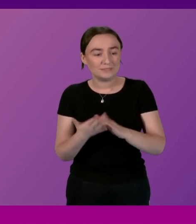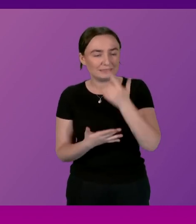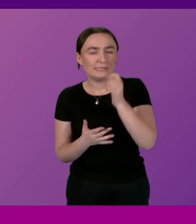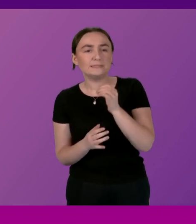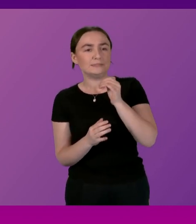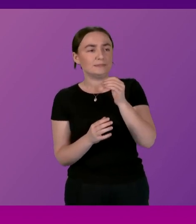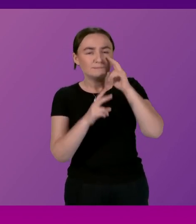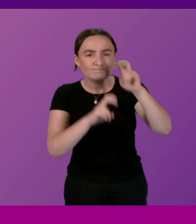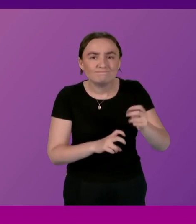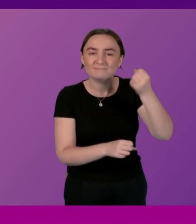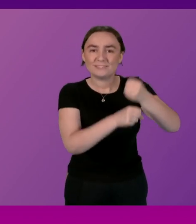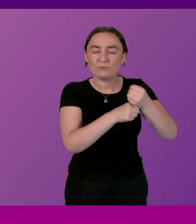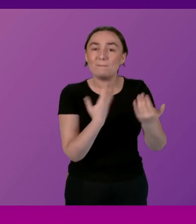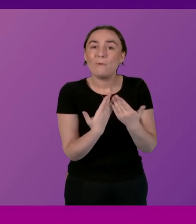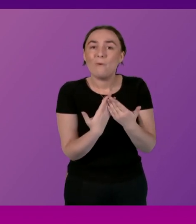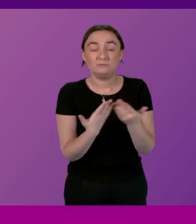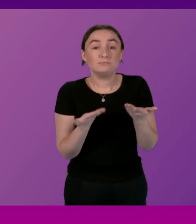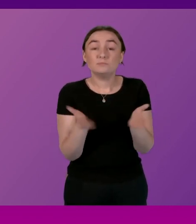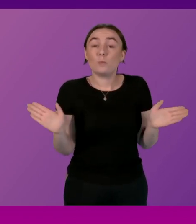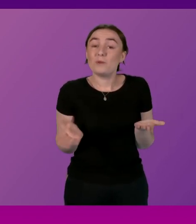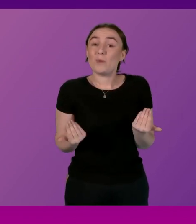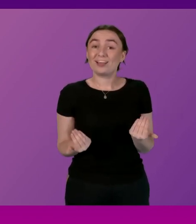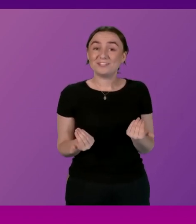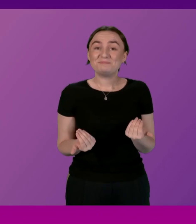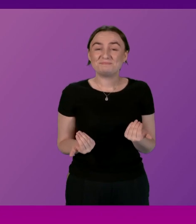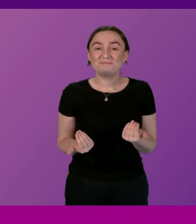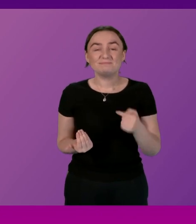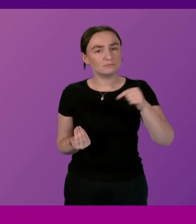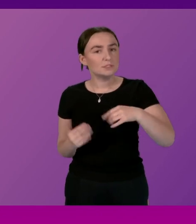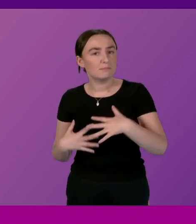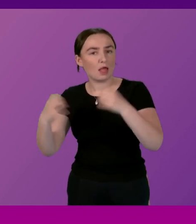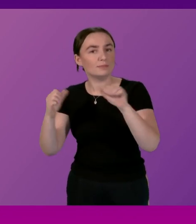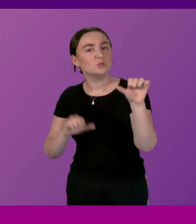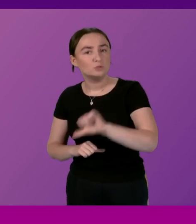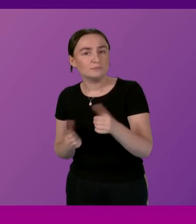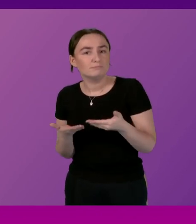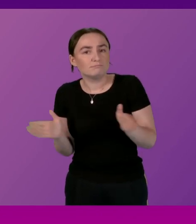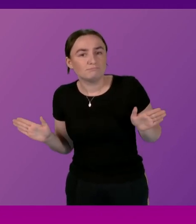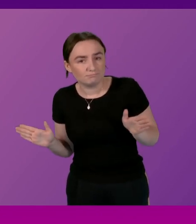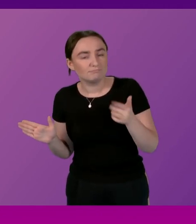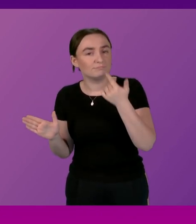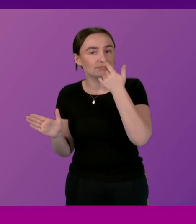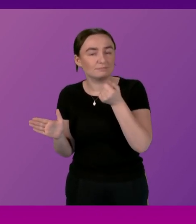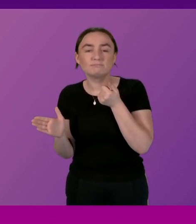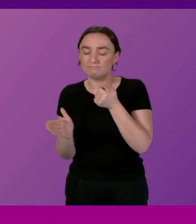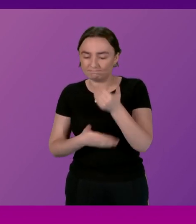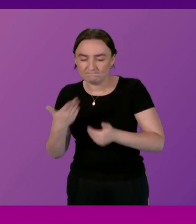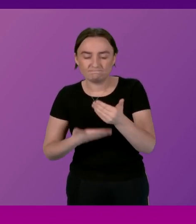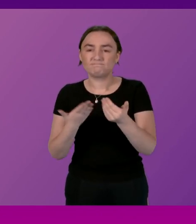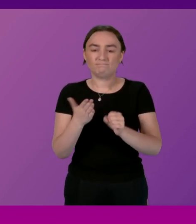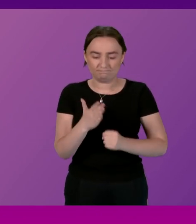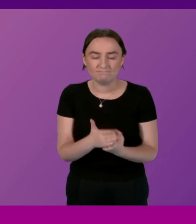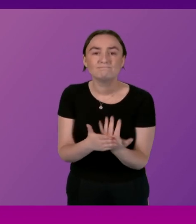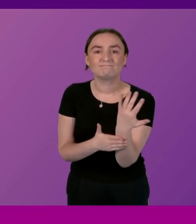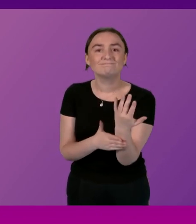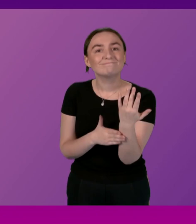which is something I absolutely welcome. So we should, as a parliament, be absolutely open to continual evolution.